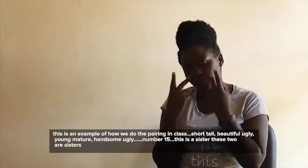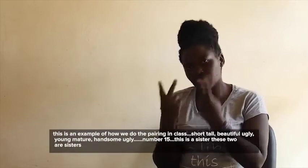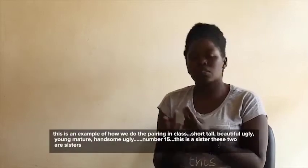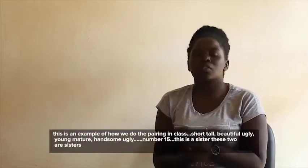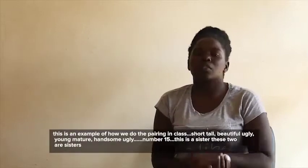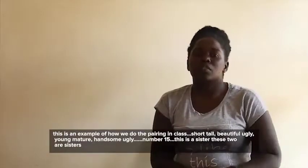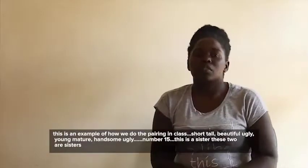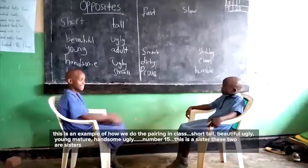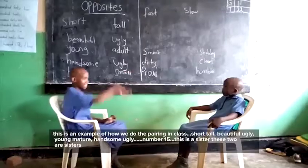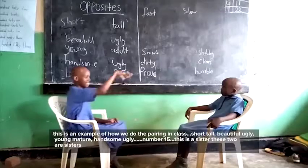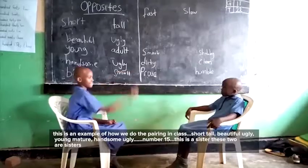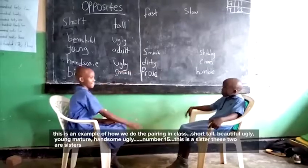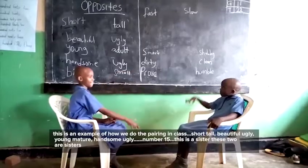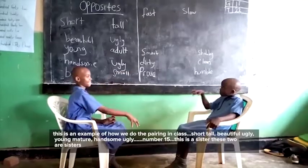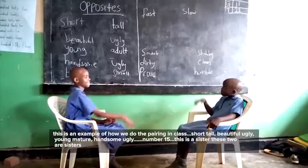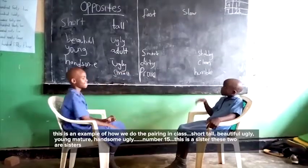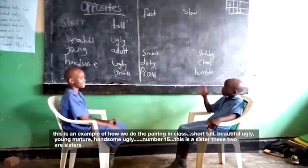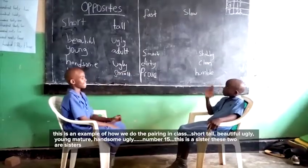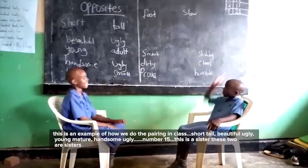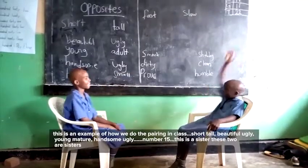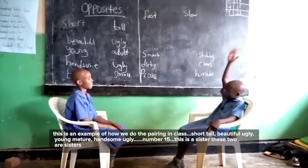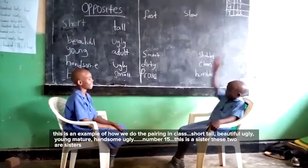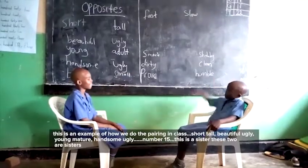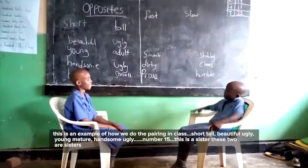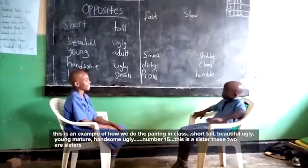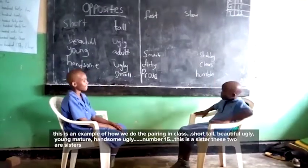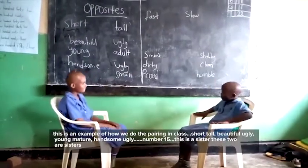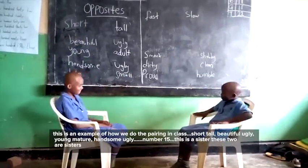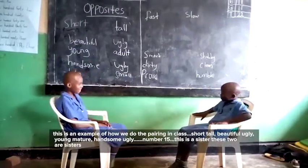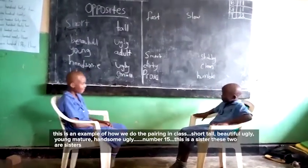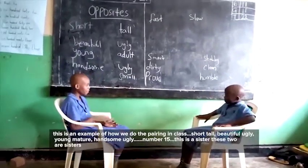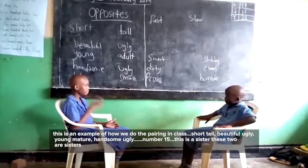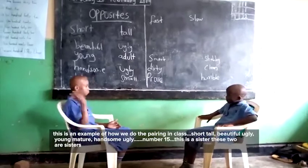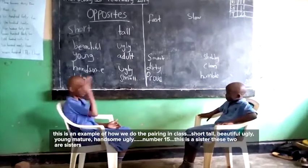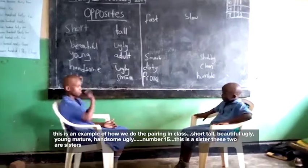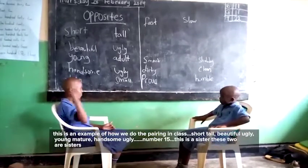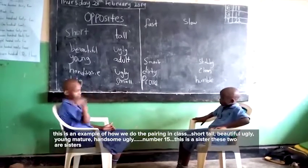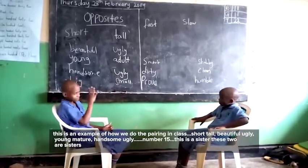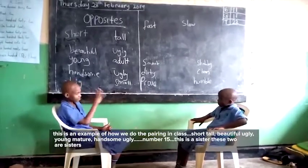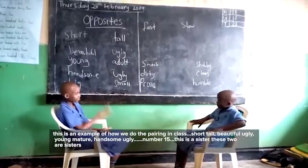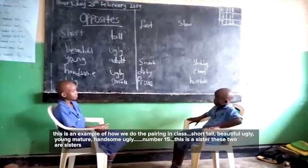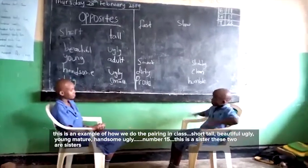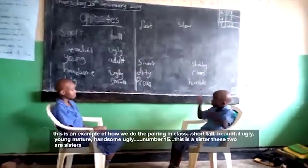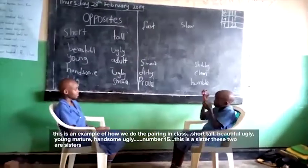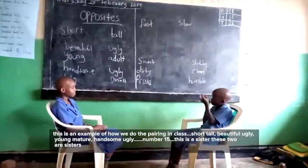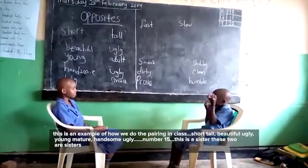This is an example of how we do the pairing in class. Short, tall. Beautiful,